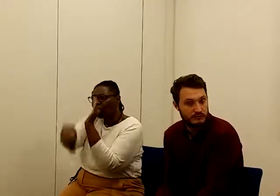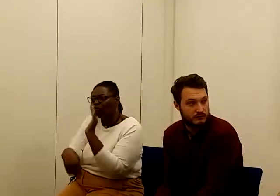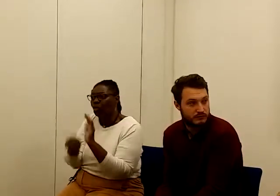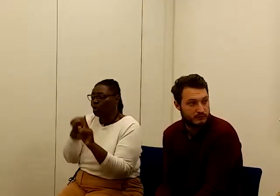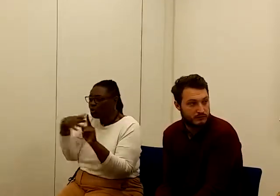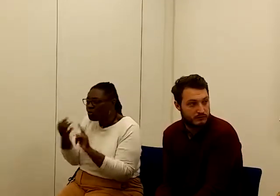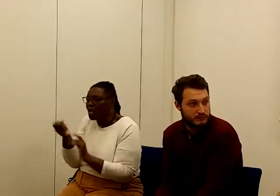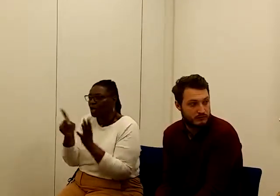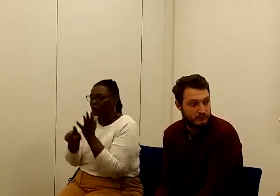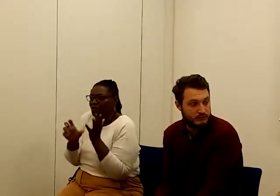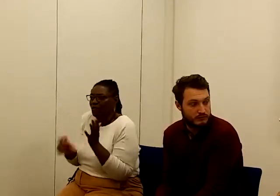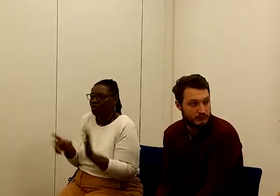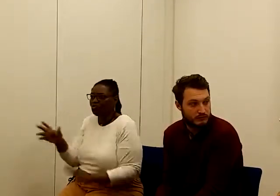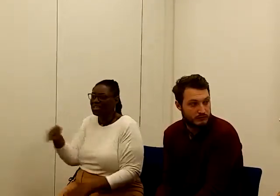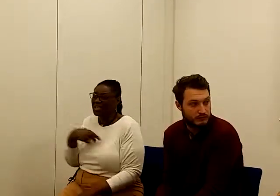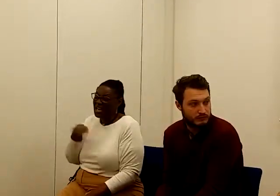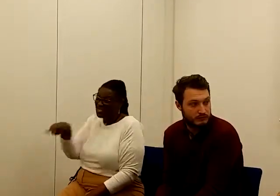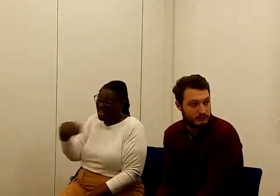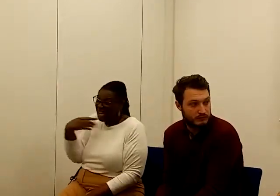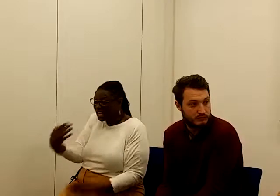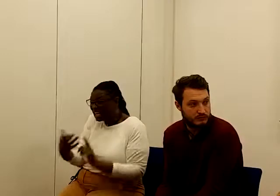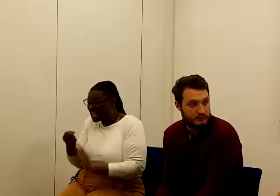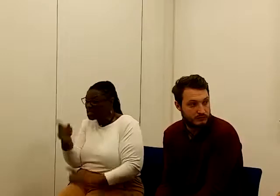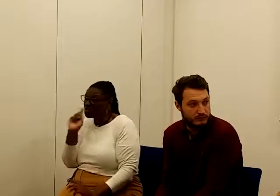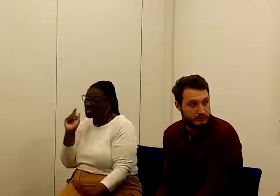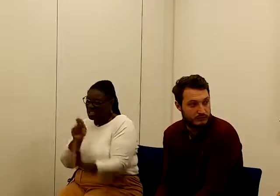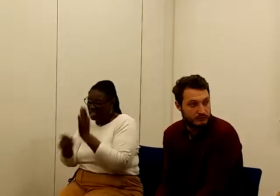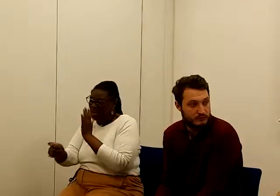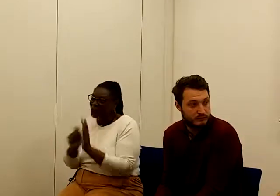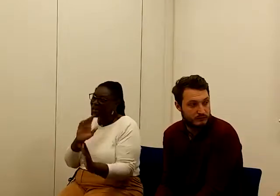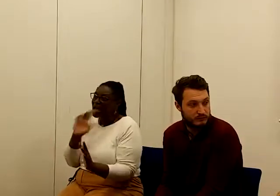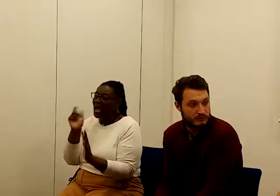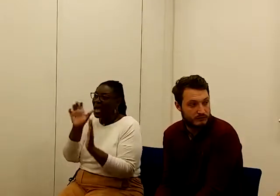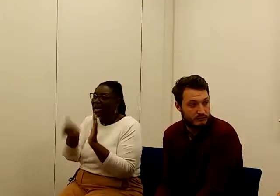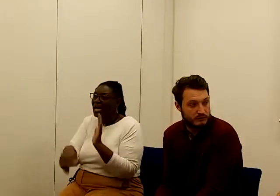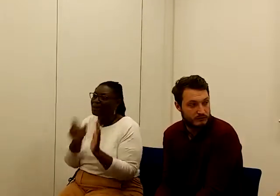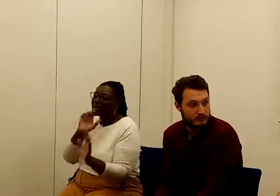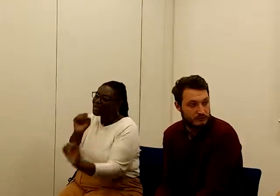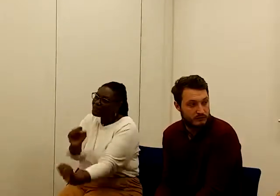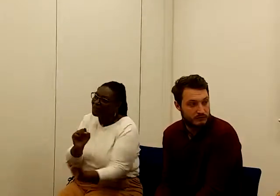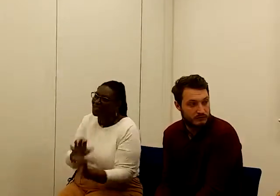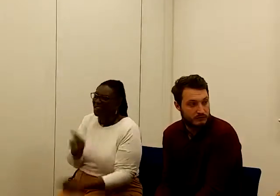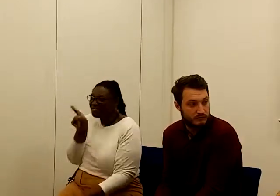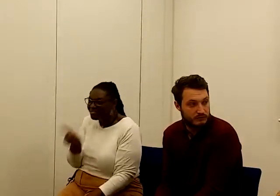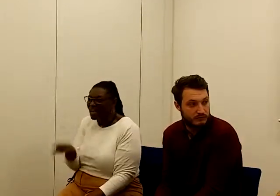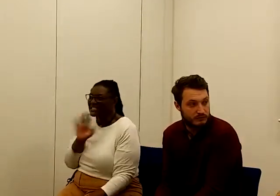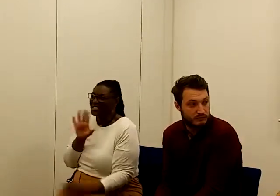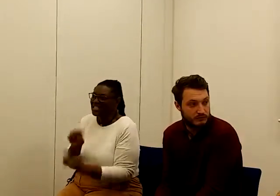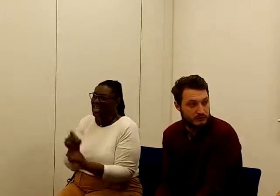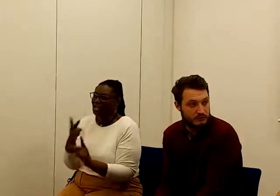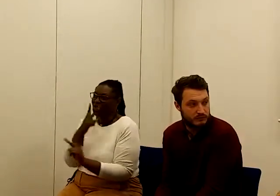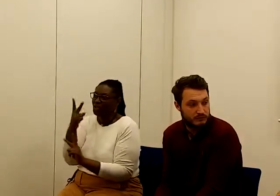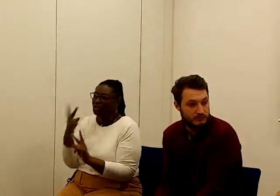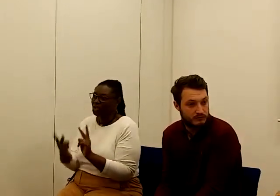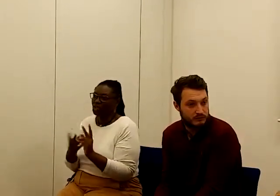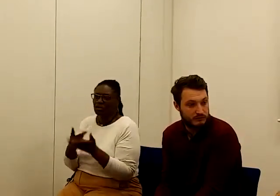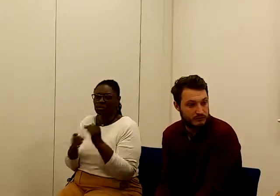universal credit? And they're going to get you by signing the claim and commitment. That's the catch-22. The health and work